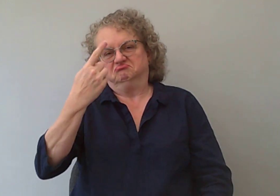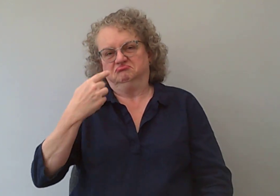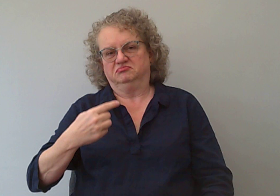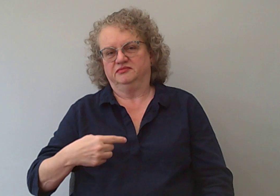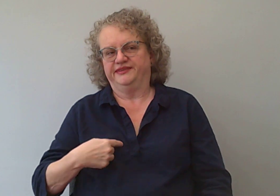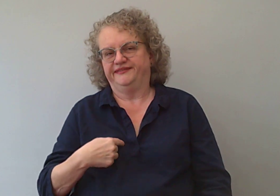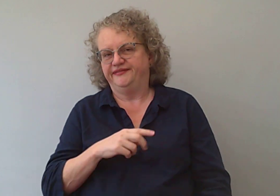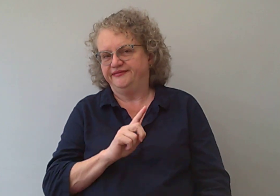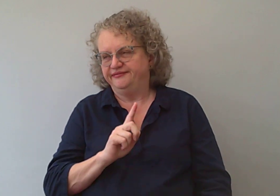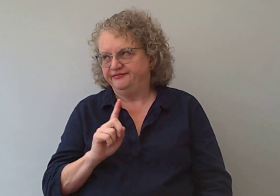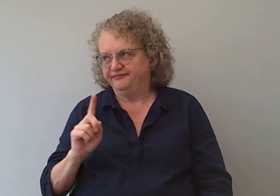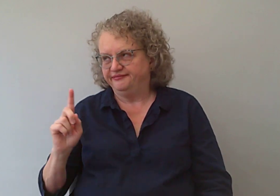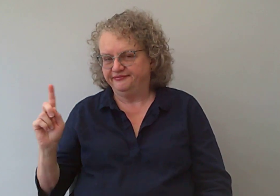when my boss called me.